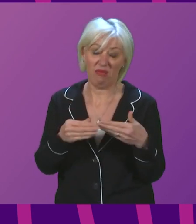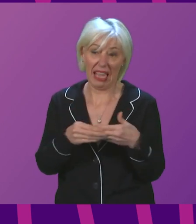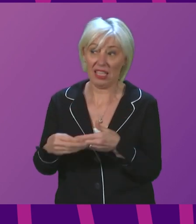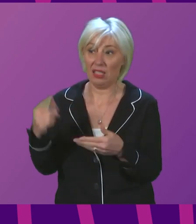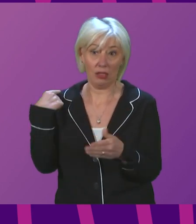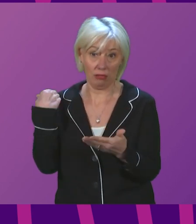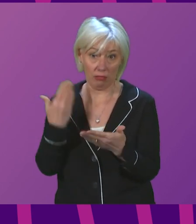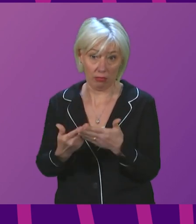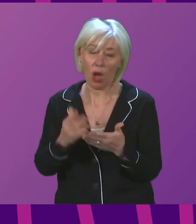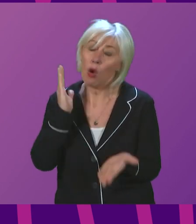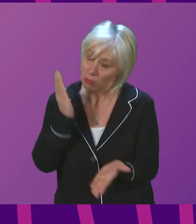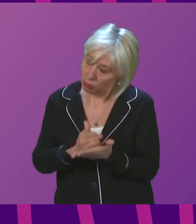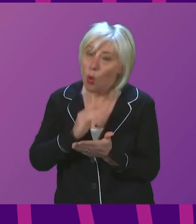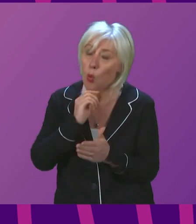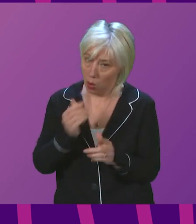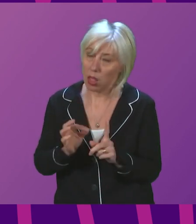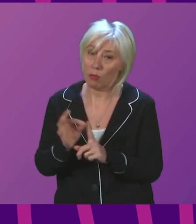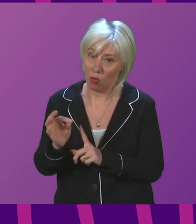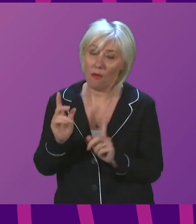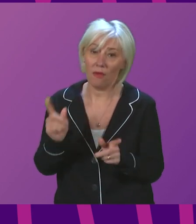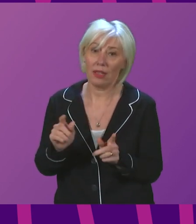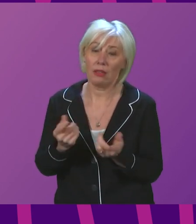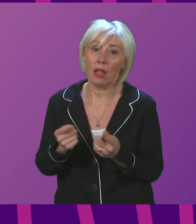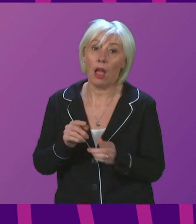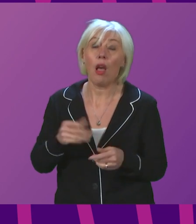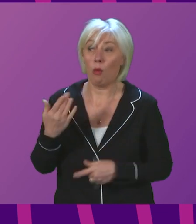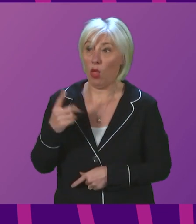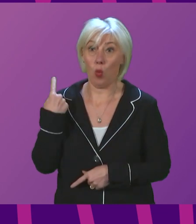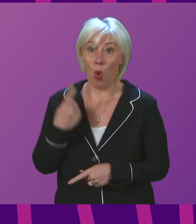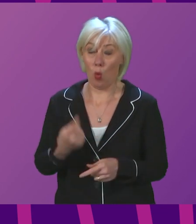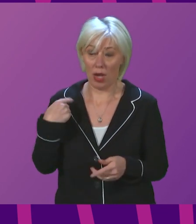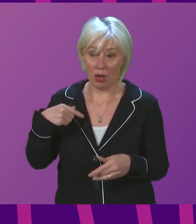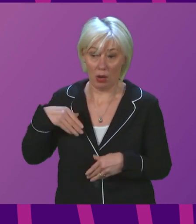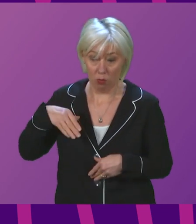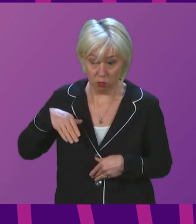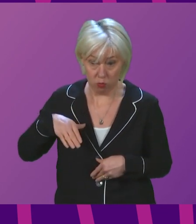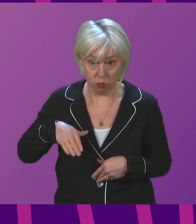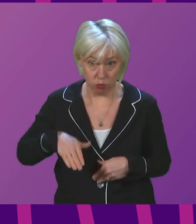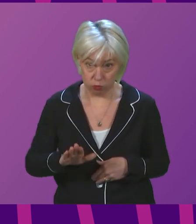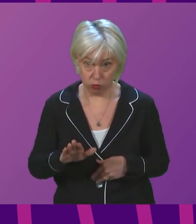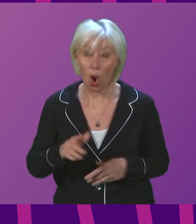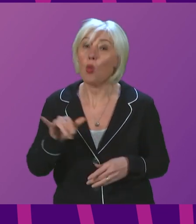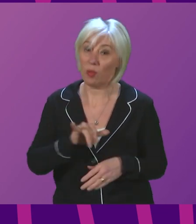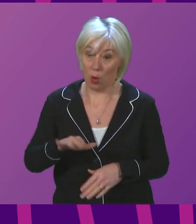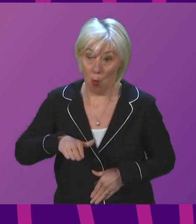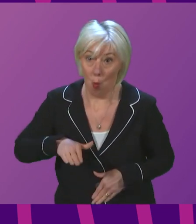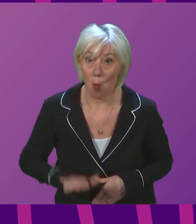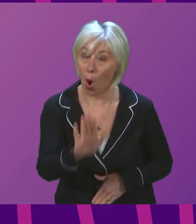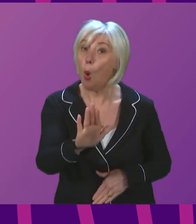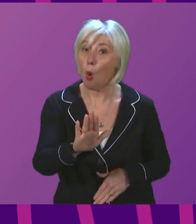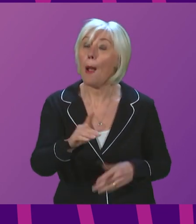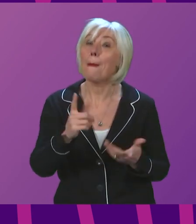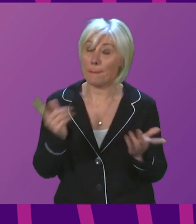a difference. And I want to stress this point. The steep increase in cases over the past week would have been steeper still, but for people